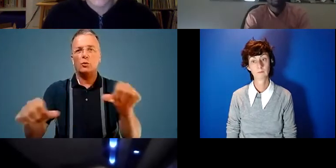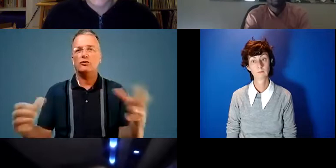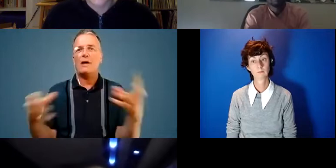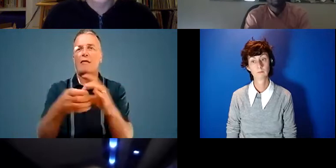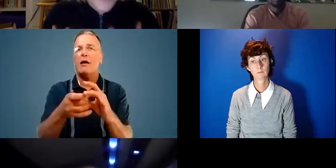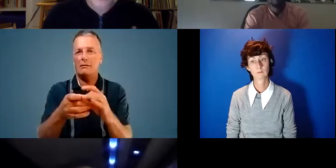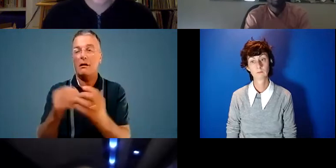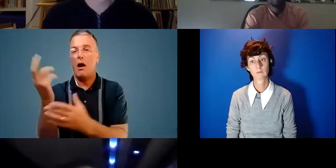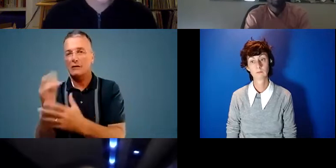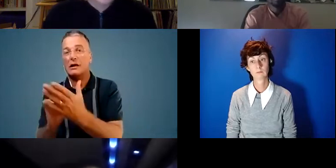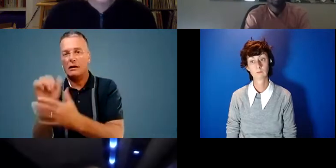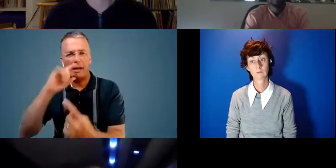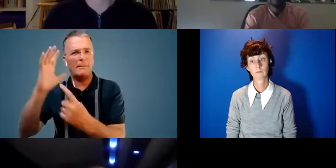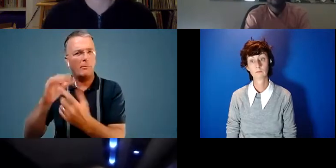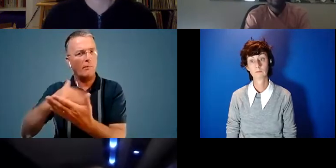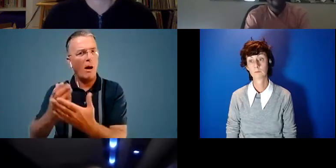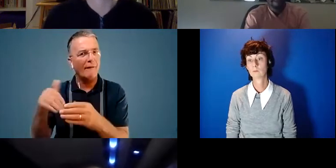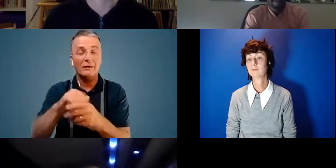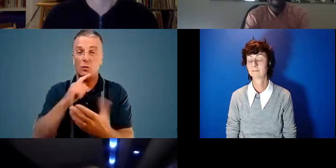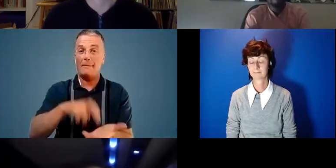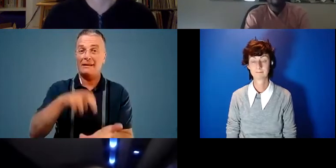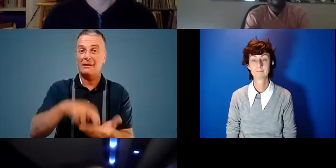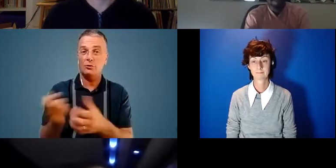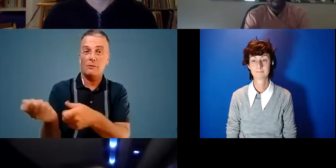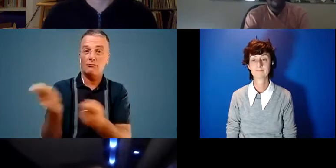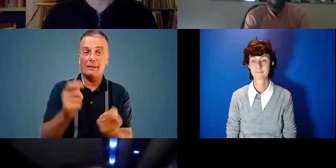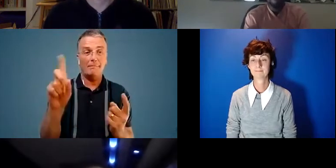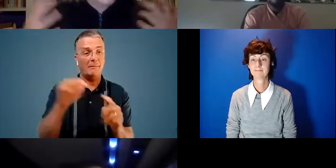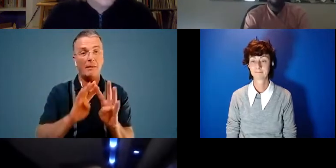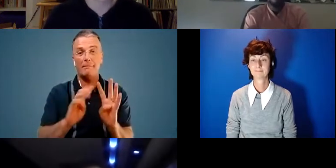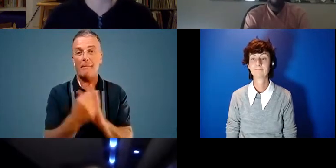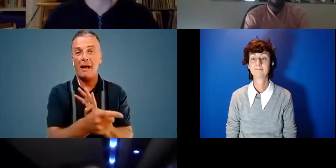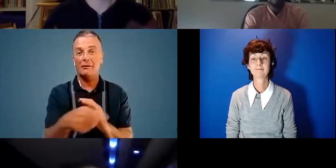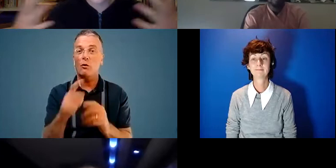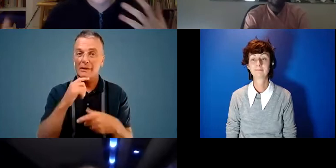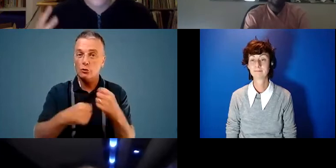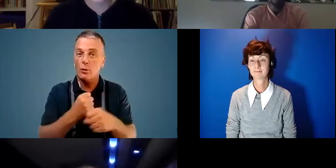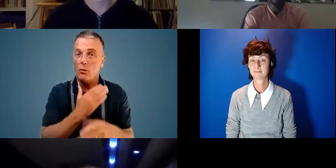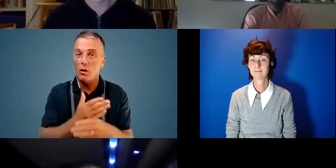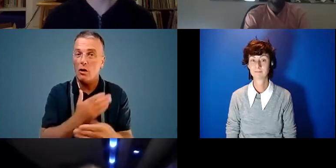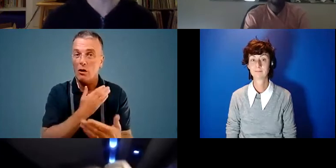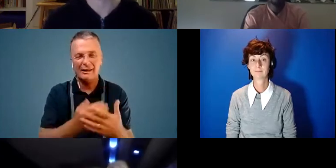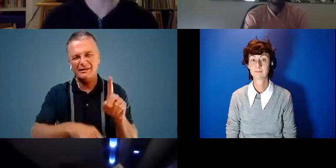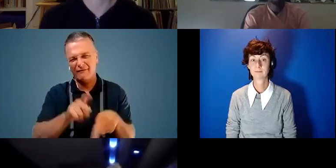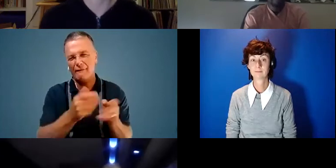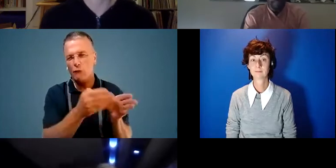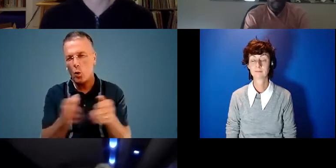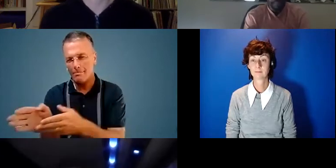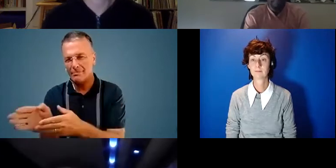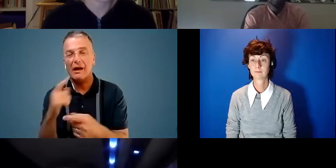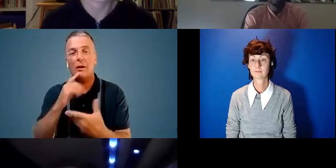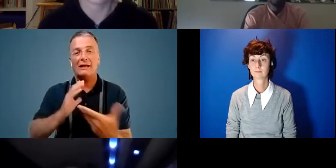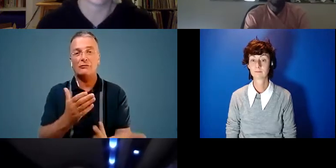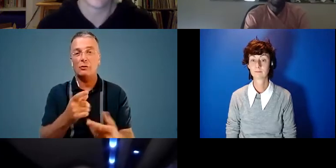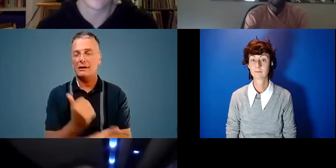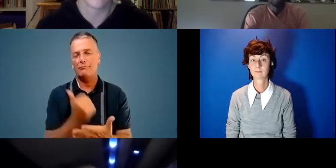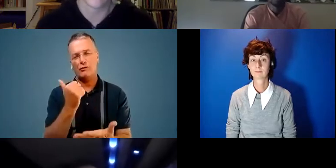crucial to that. So I'm really excited to bring together people who have been kind of doing this work in different forms and introduce this